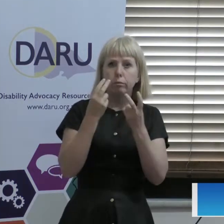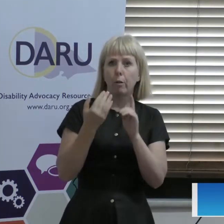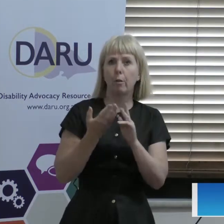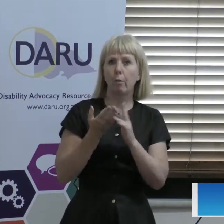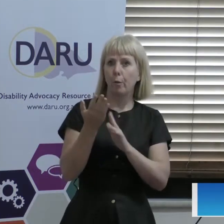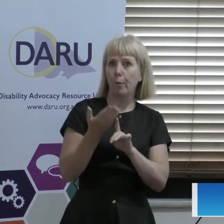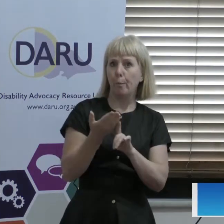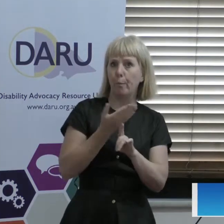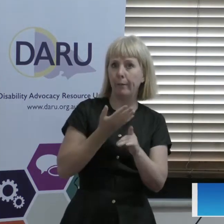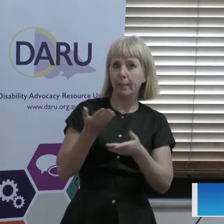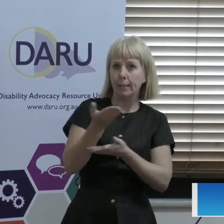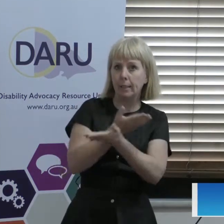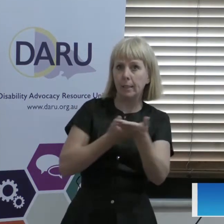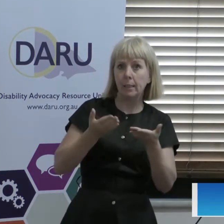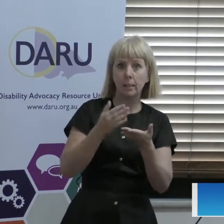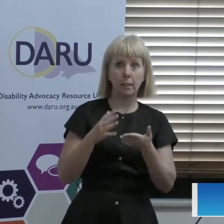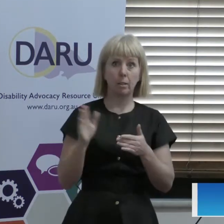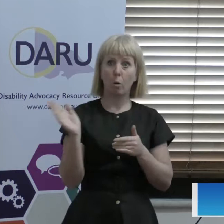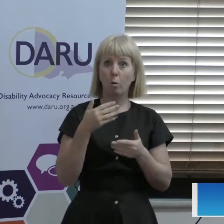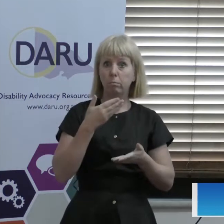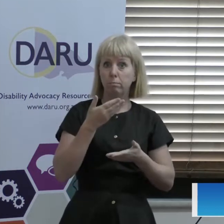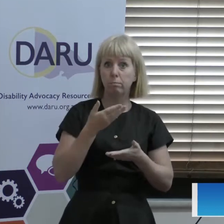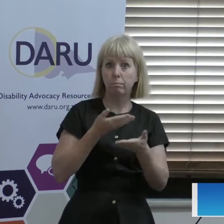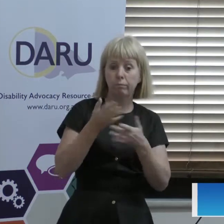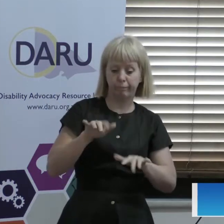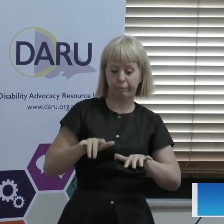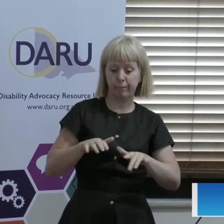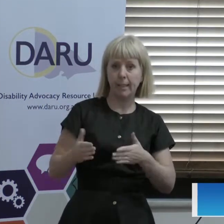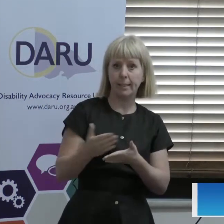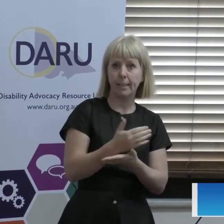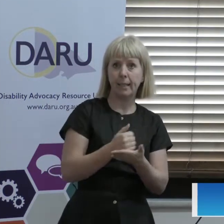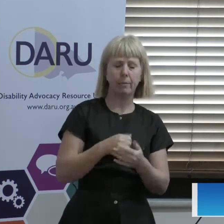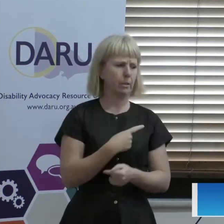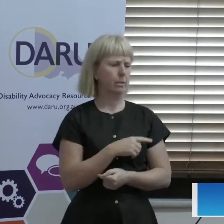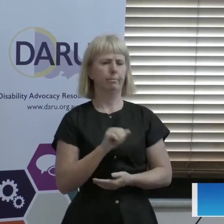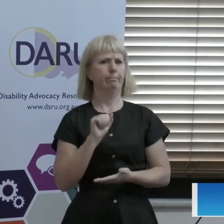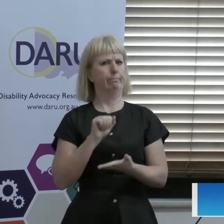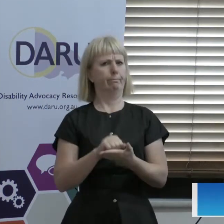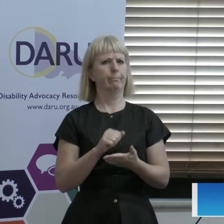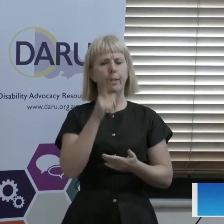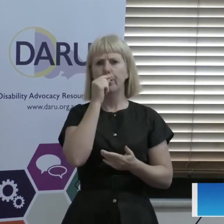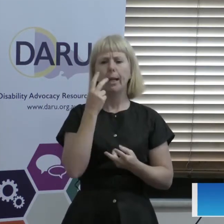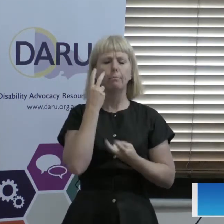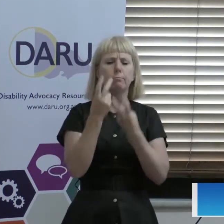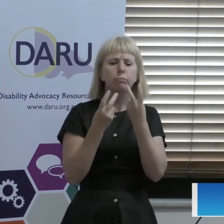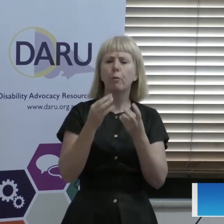previous things saved that you can kind of look? Yes, absolutely. questions are asked. You can search on anything